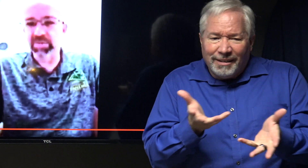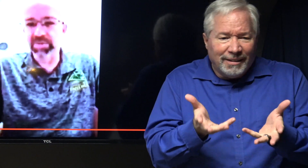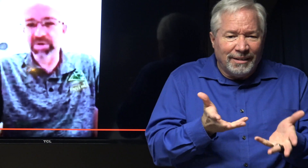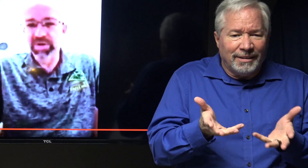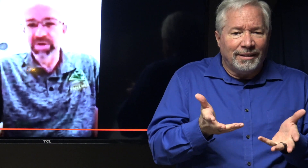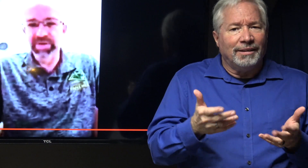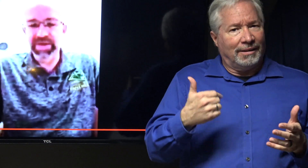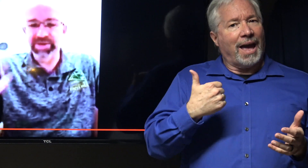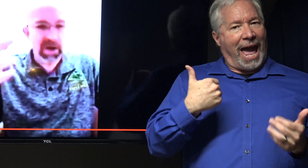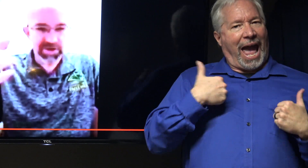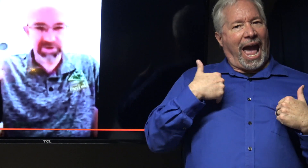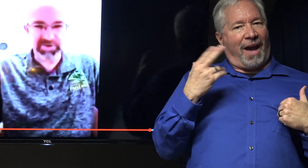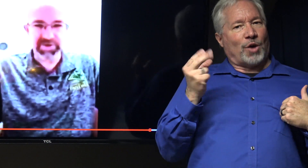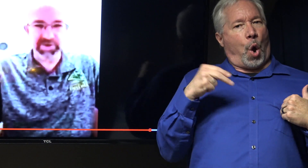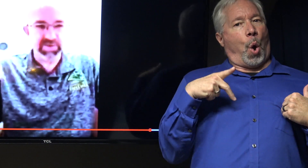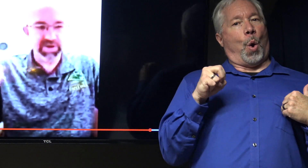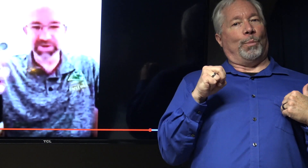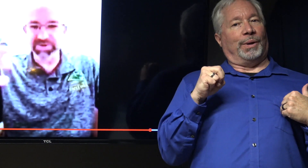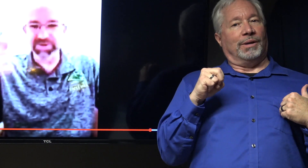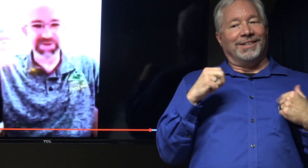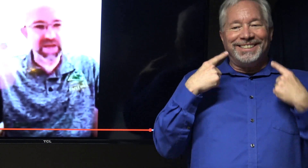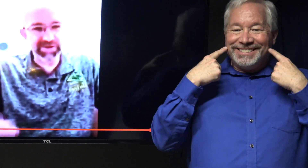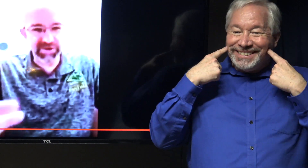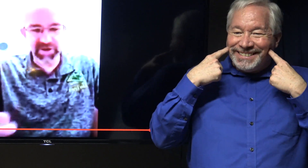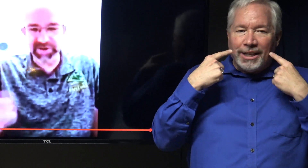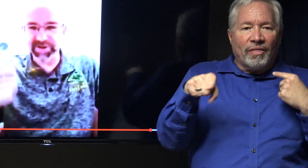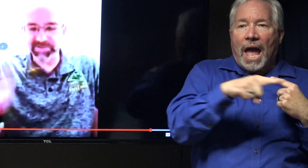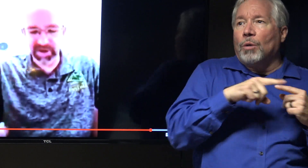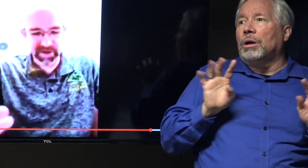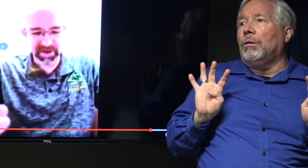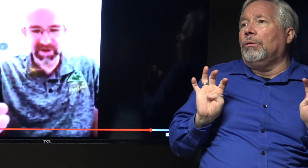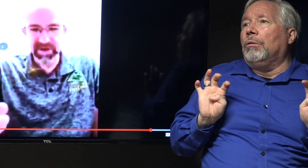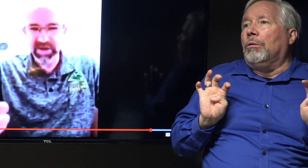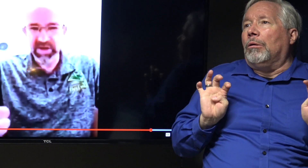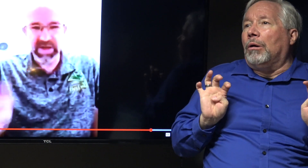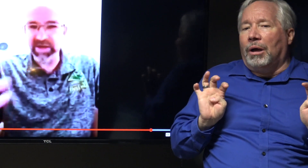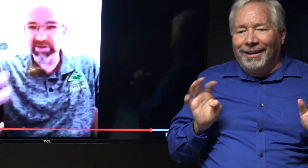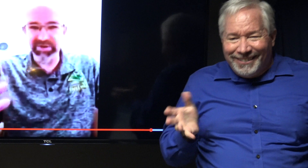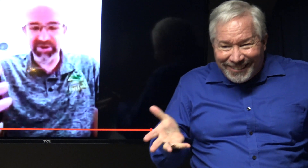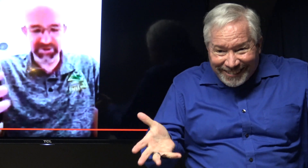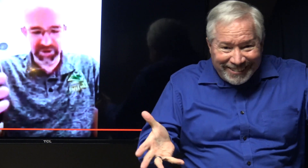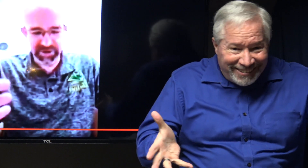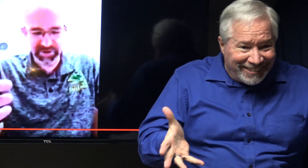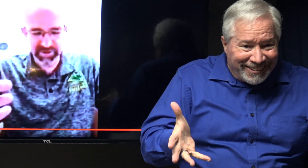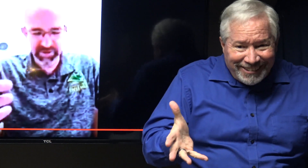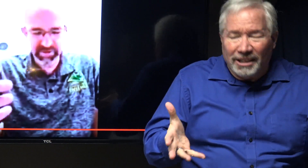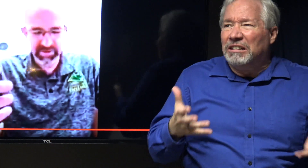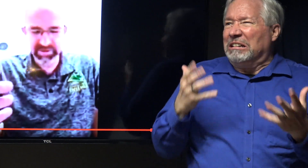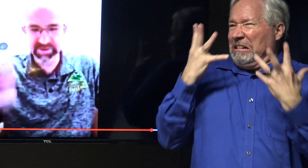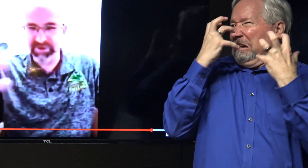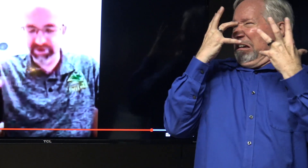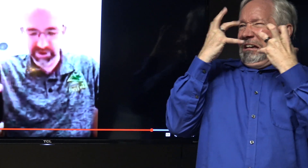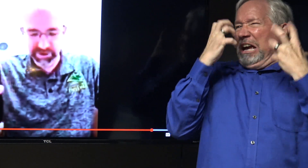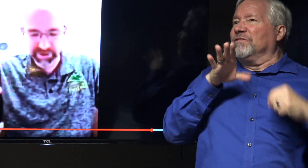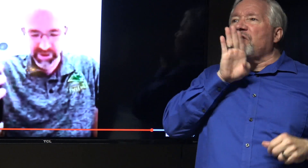have hope. They had smiles on their faces and everybody else was just downtrodden in despair, angry, frustrated, confused.